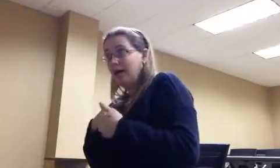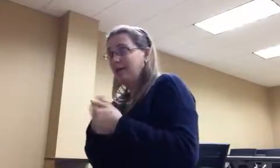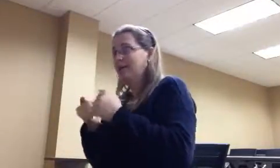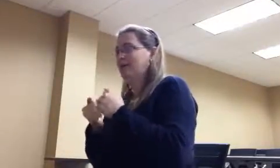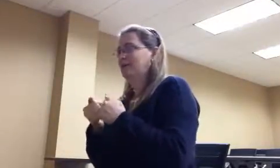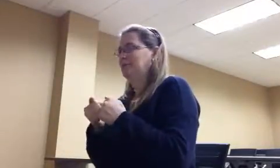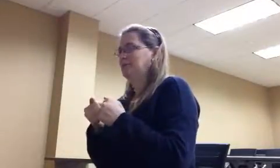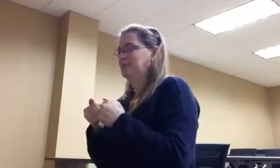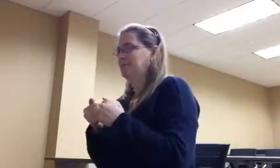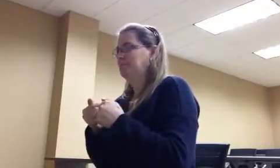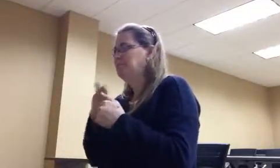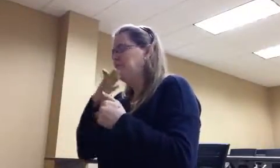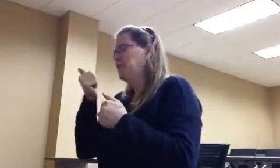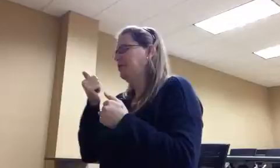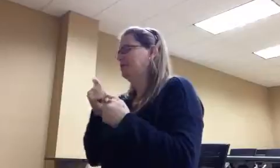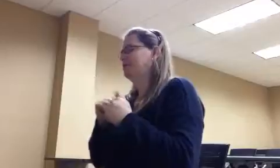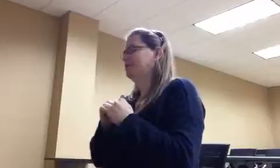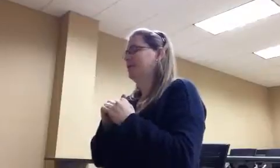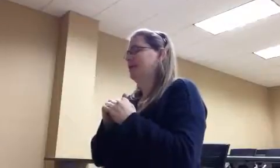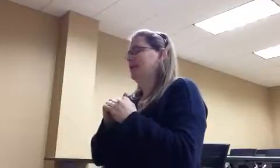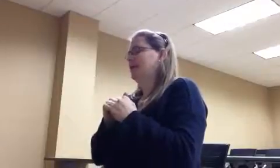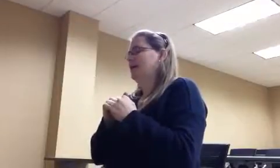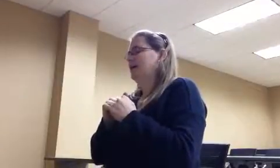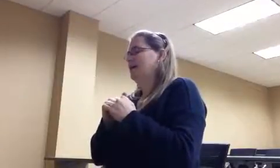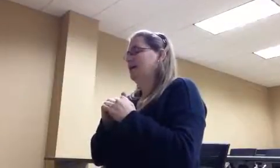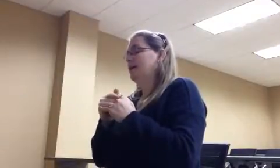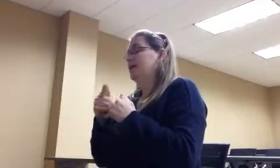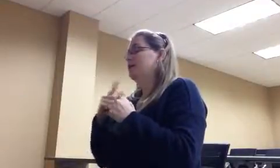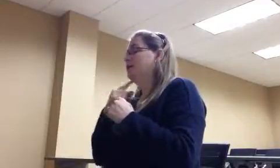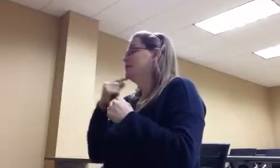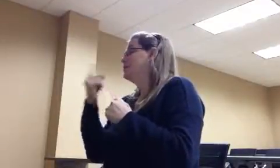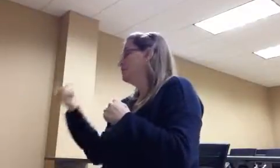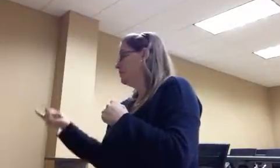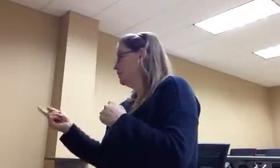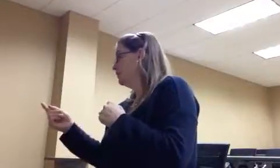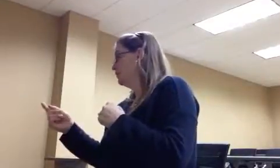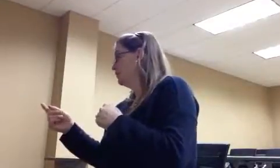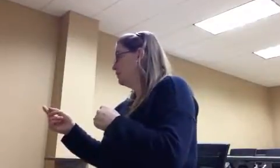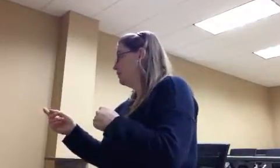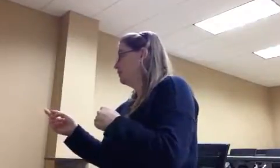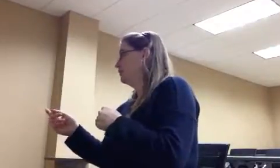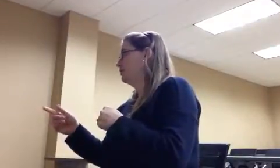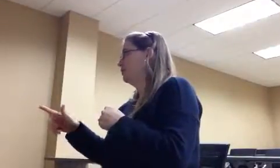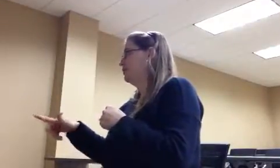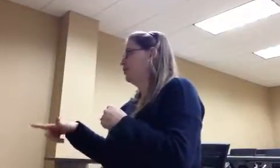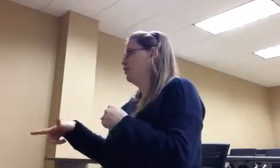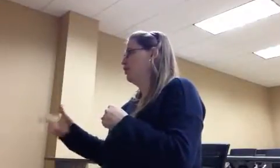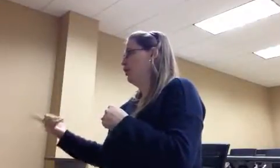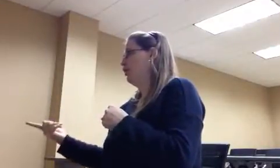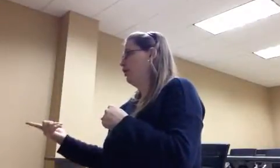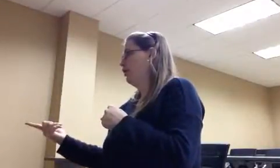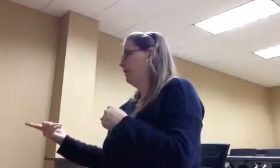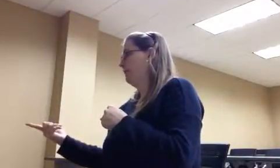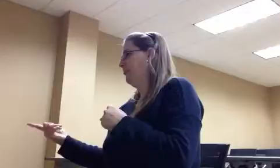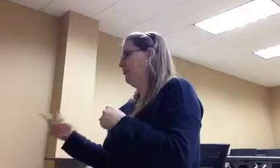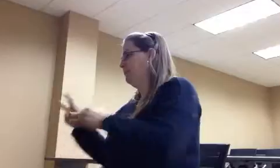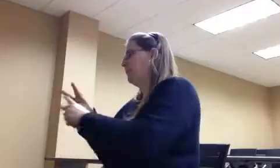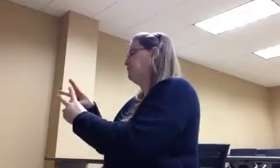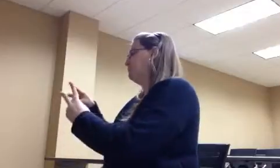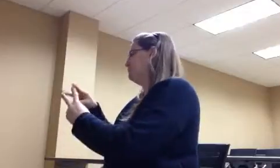All right, better. And you're going to tell your partner something that happened this summer, something you did this summer. And it may be nasty.